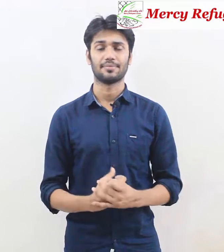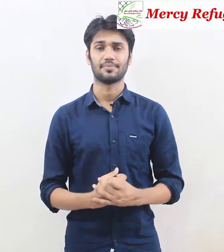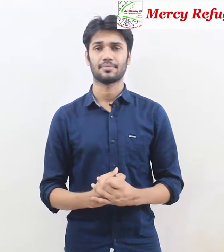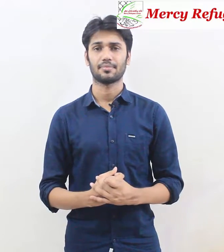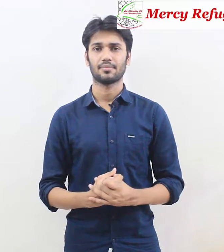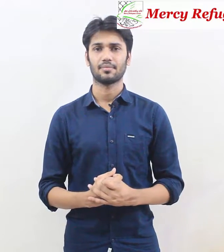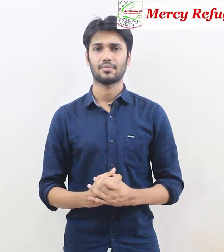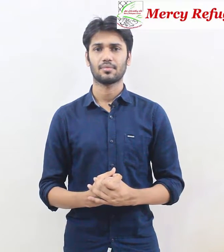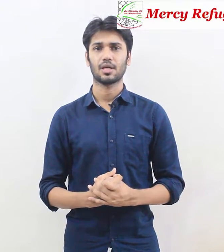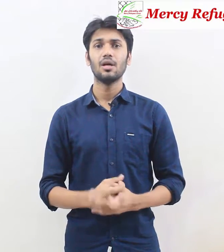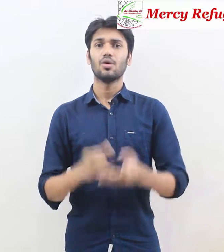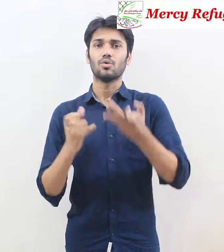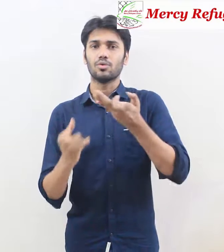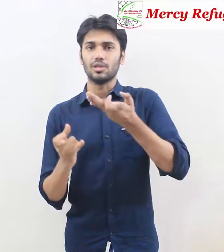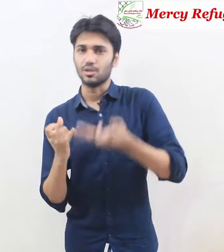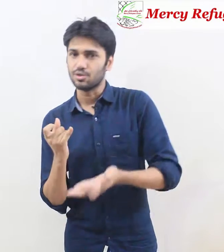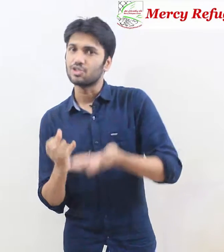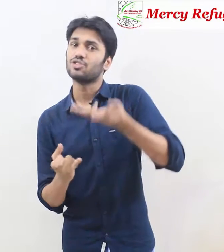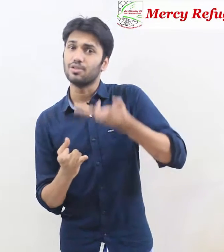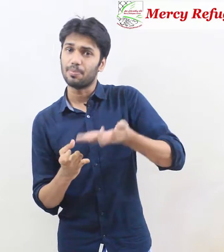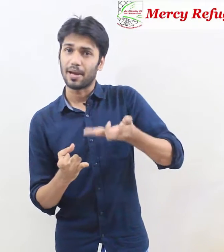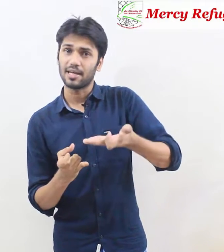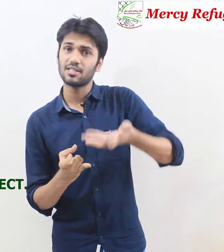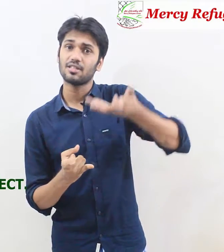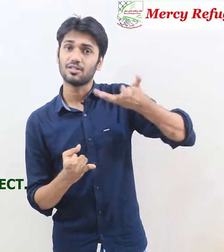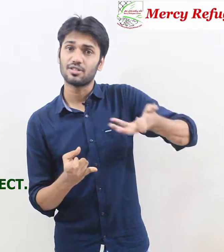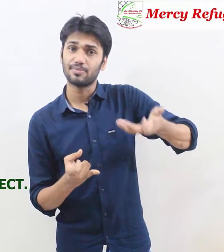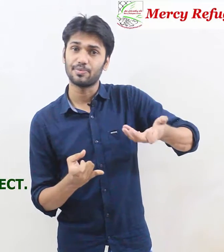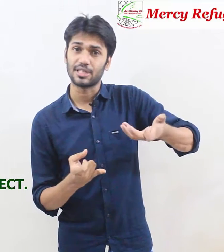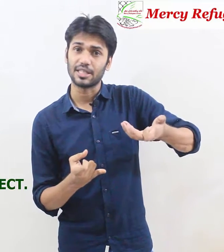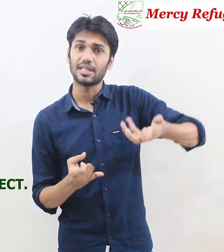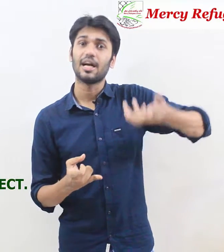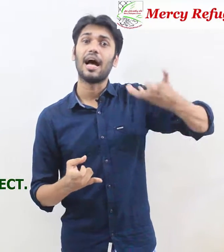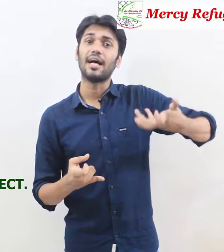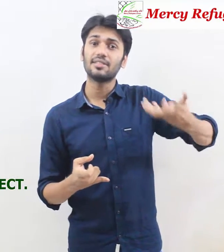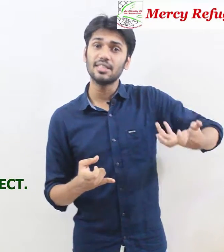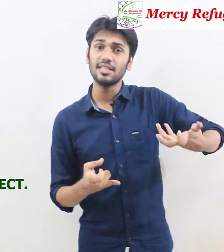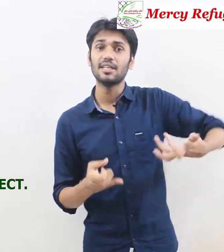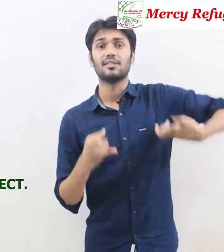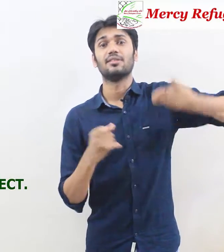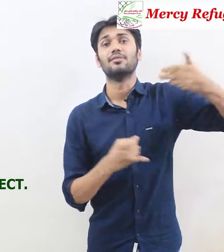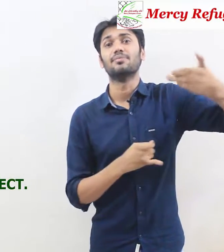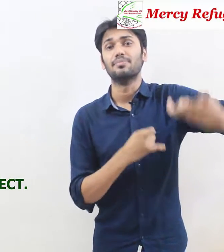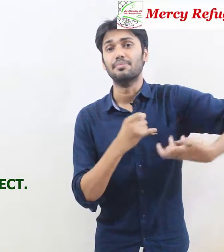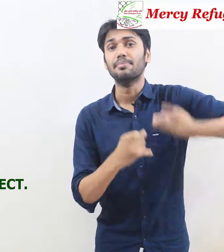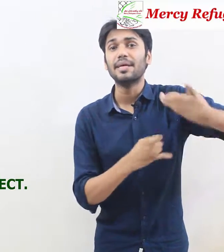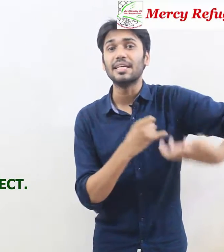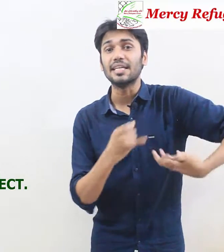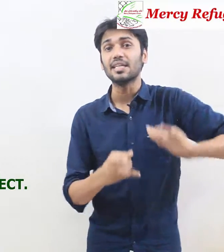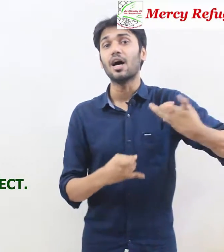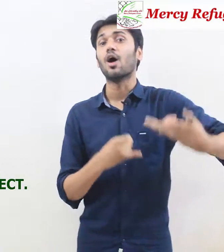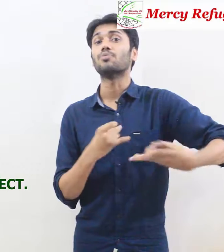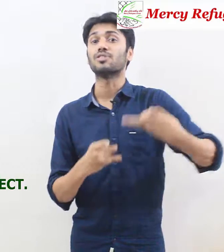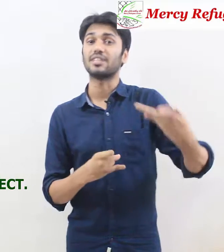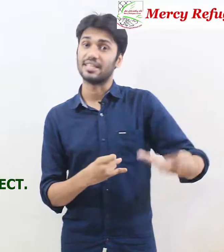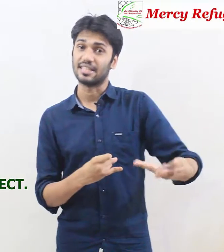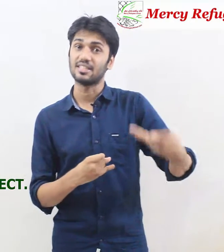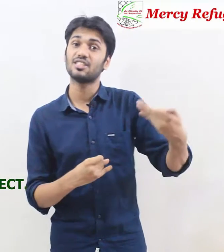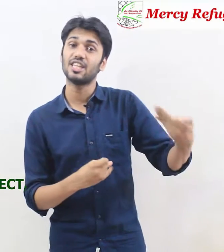you just replace subject and see the meaning of the sentence